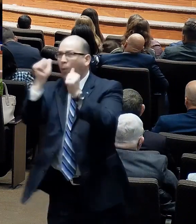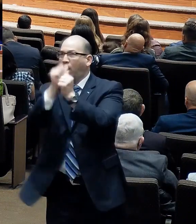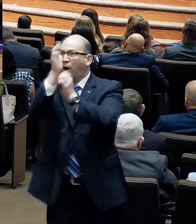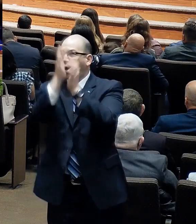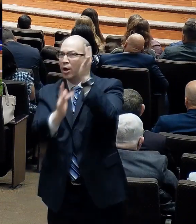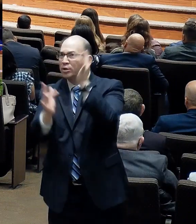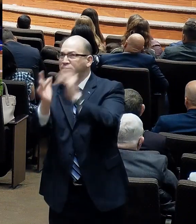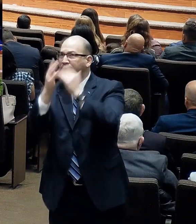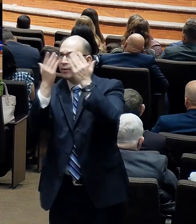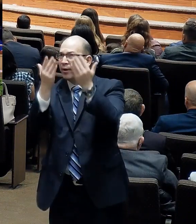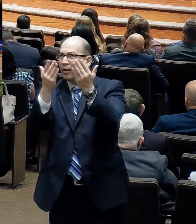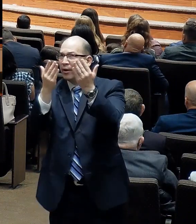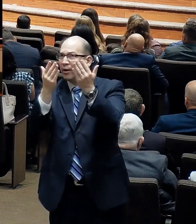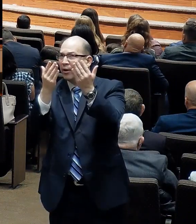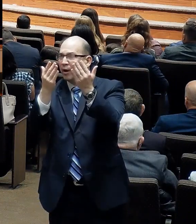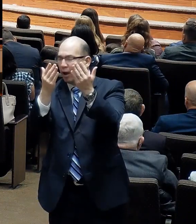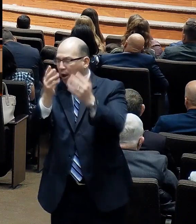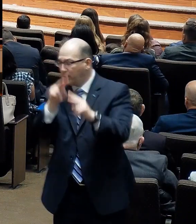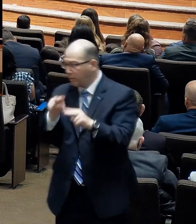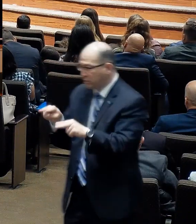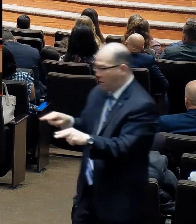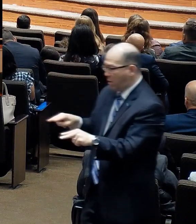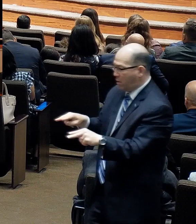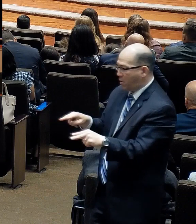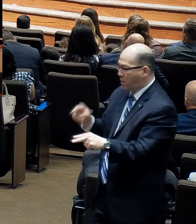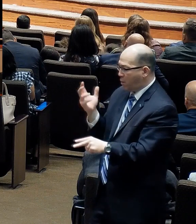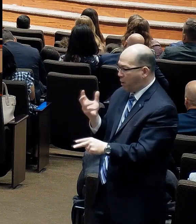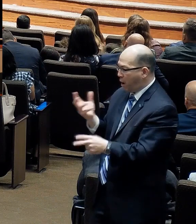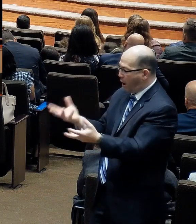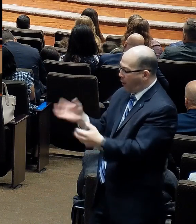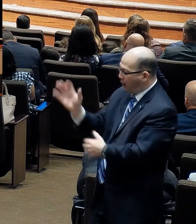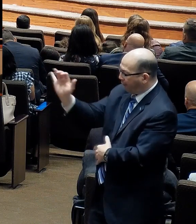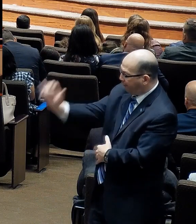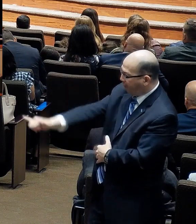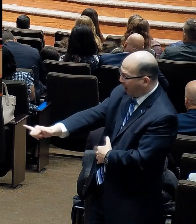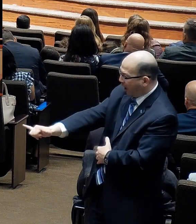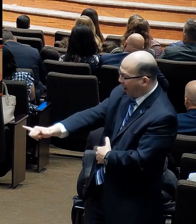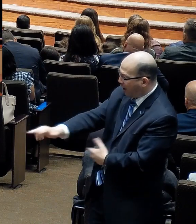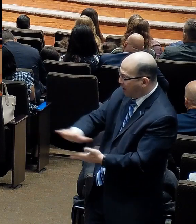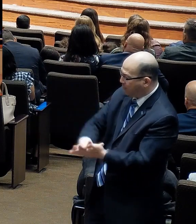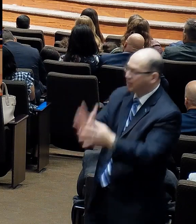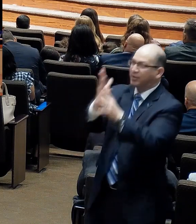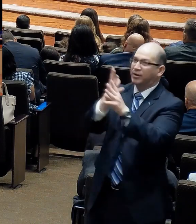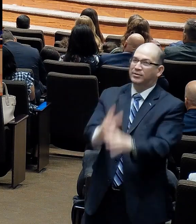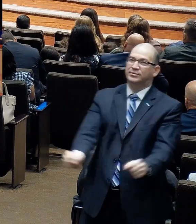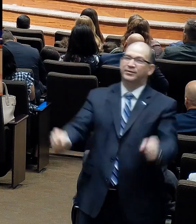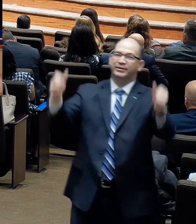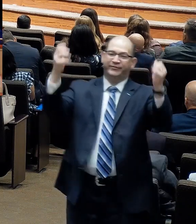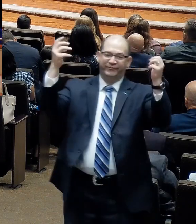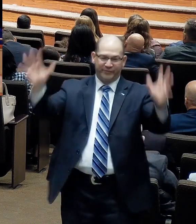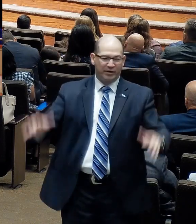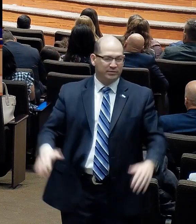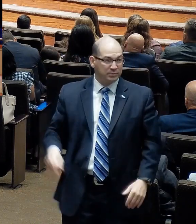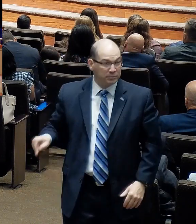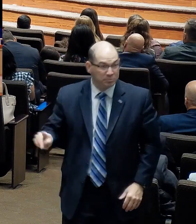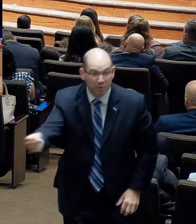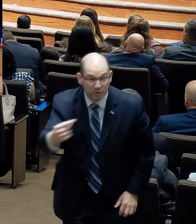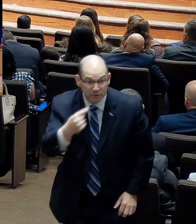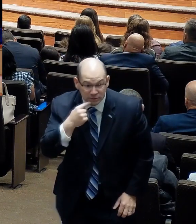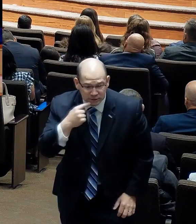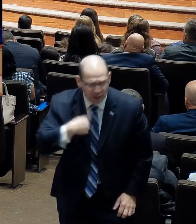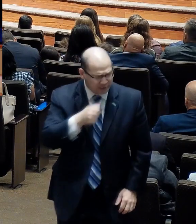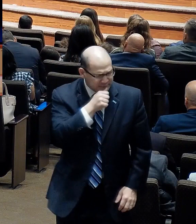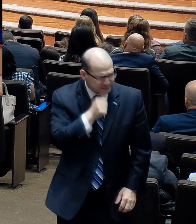said about everything that happened to him? What did he say? May all of these things have fallen out unto me. What? Rather for the furtherance of the